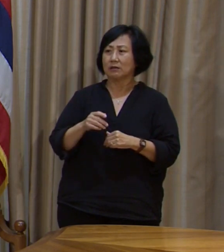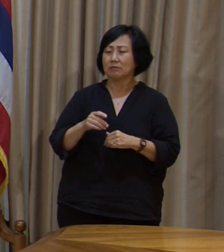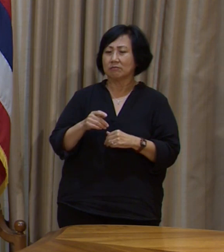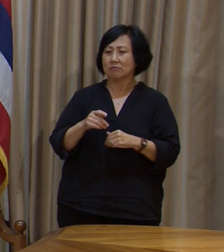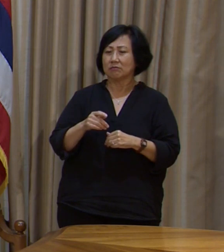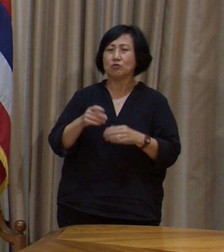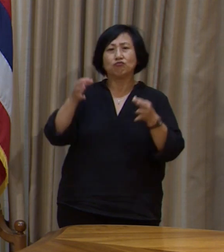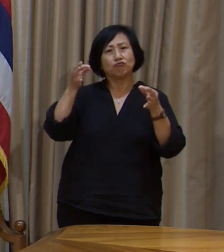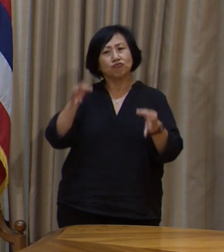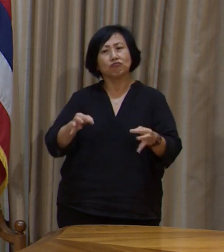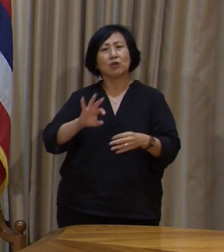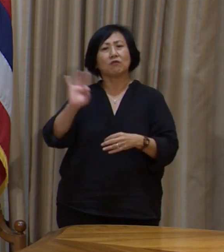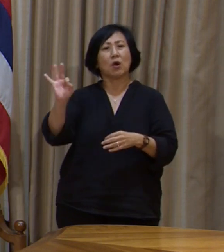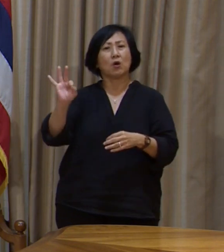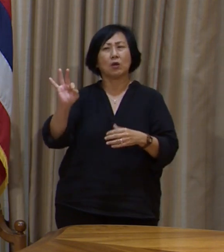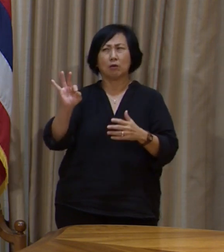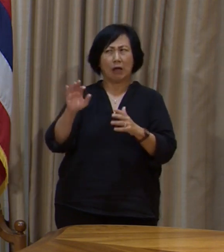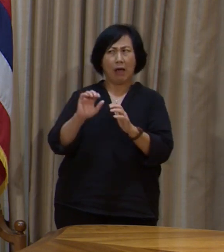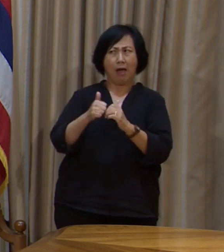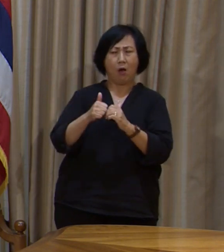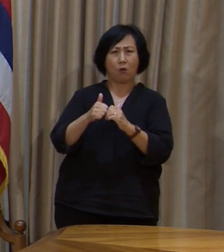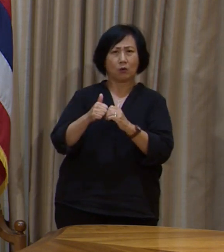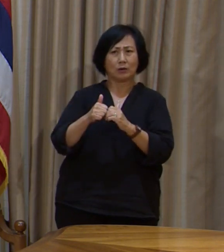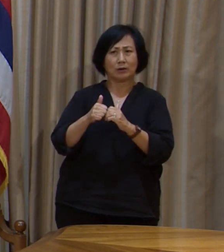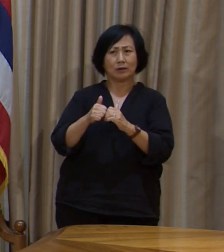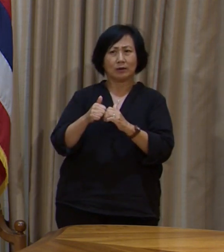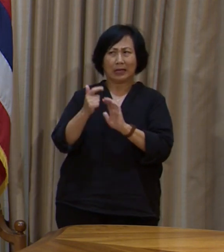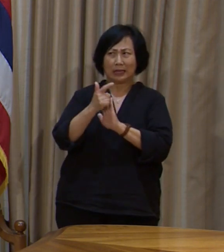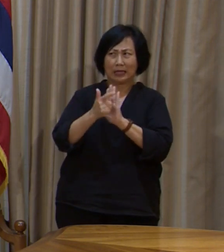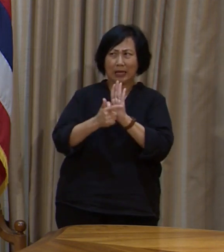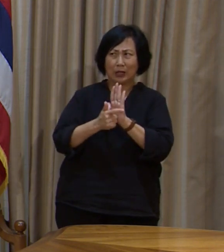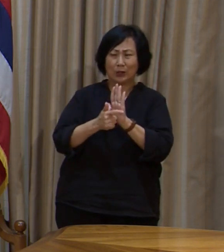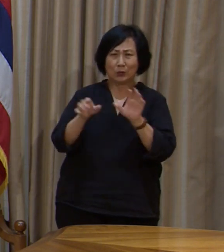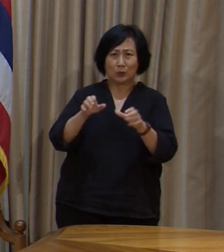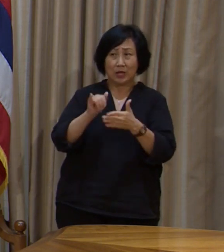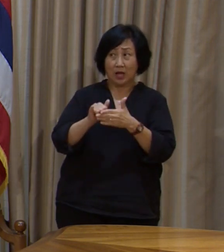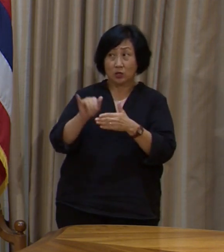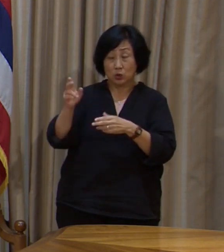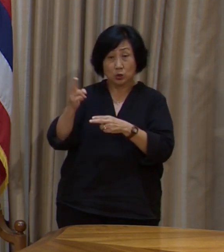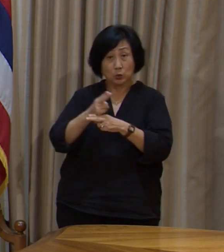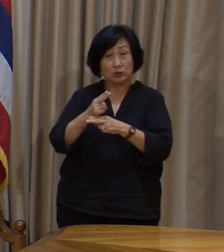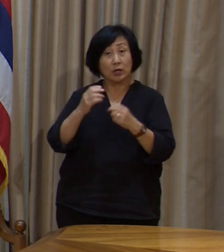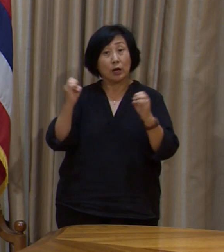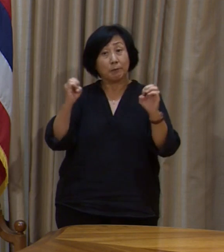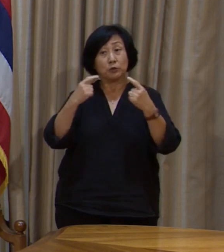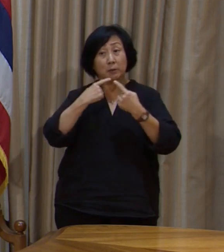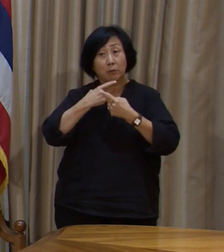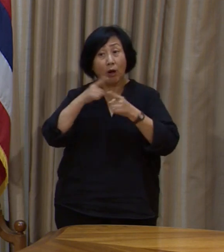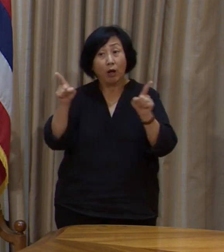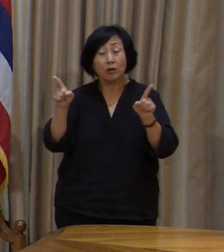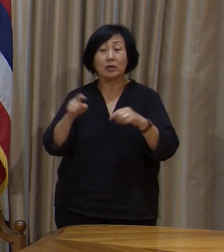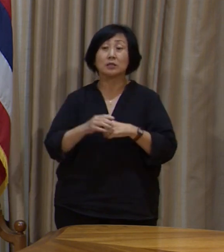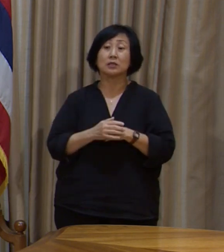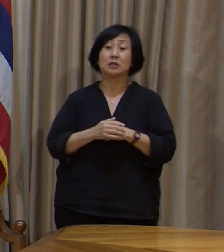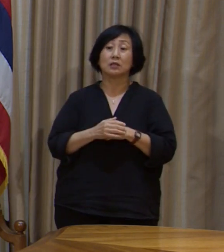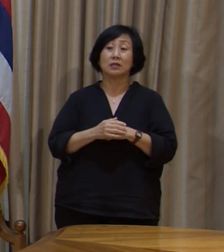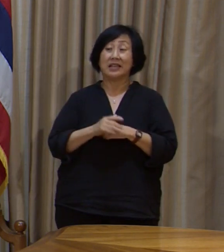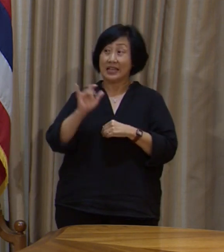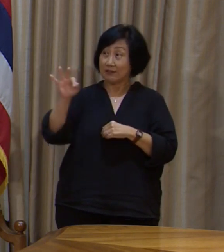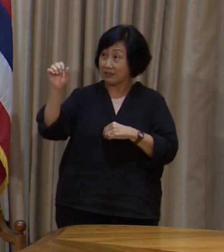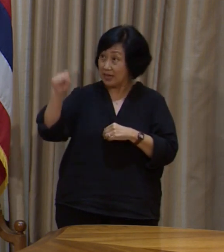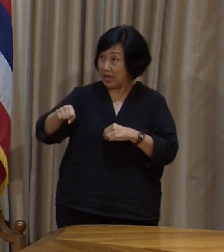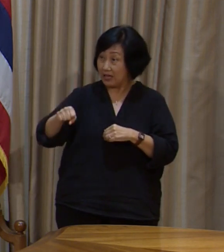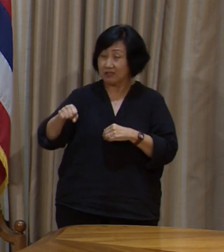implemented? Are you using the emergency proclamation and would this break union